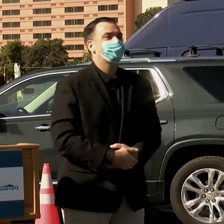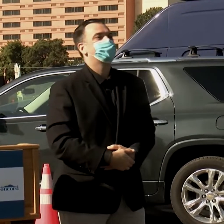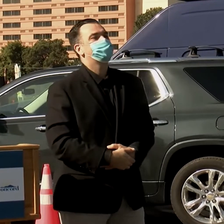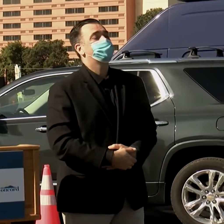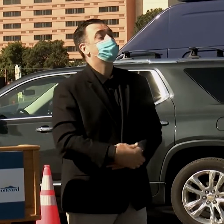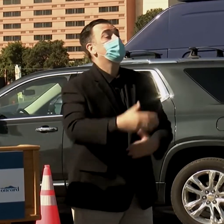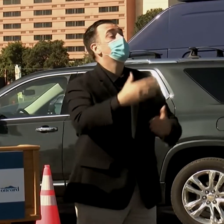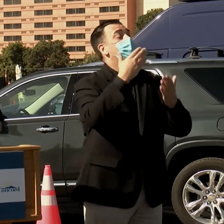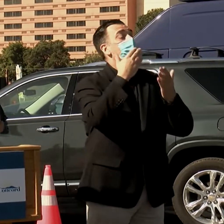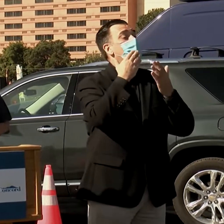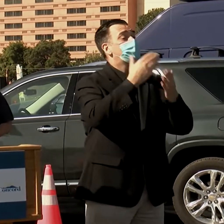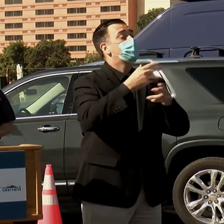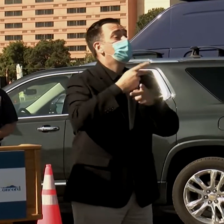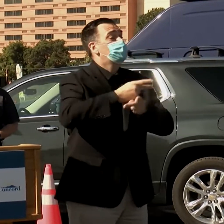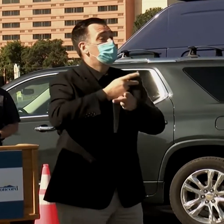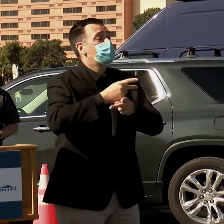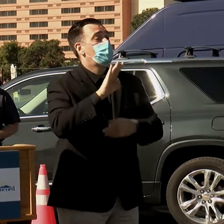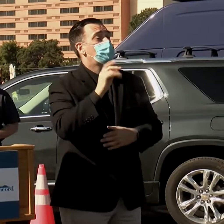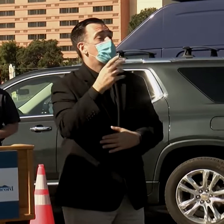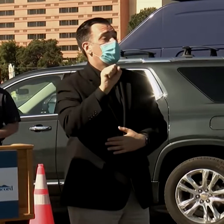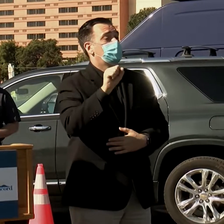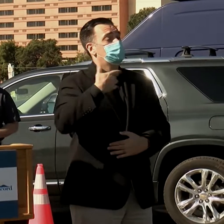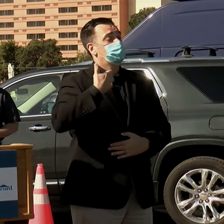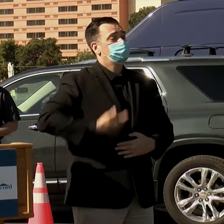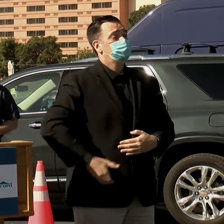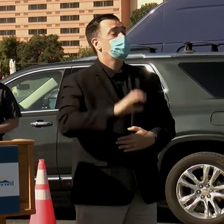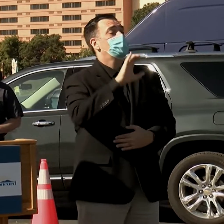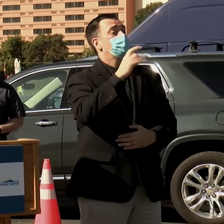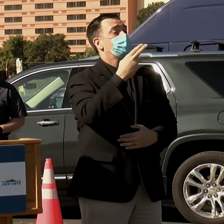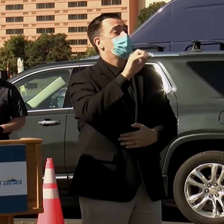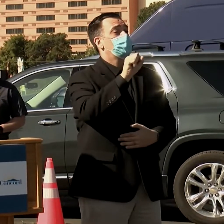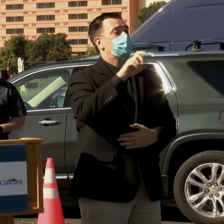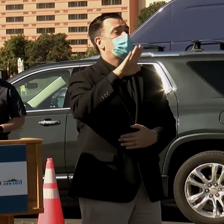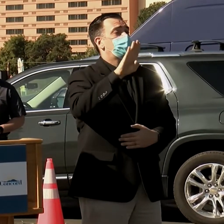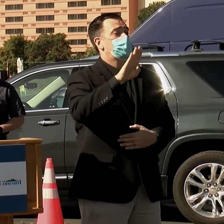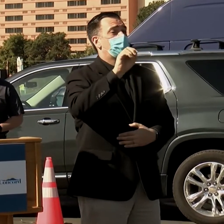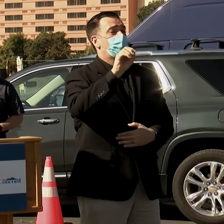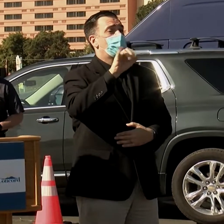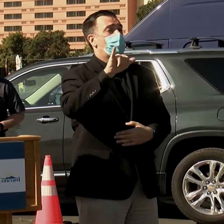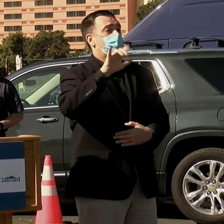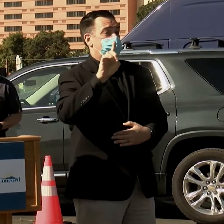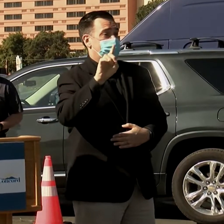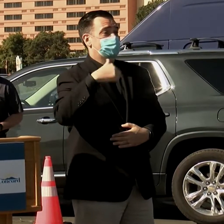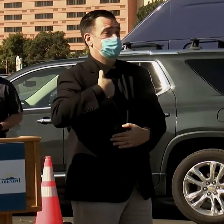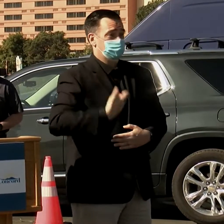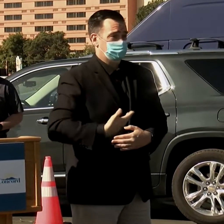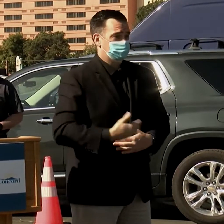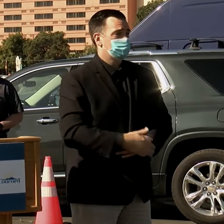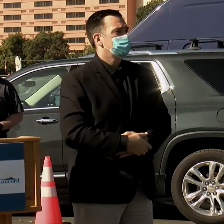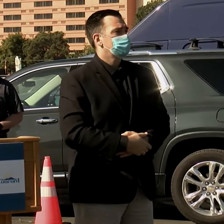Thank you, Supervisor Burgess. I'm Chris Boyd, B-O-Y-D.